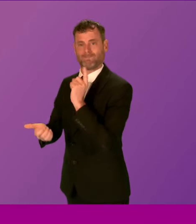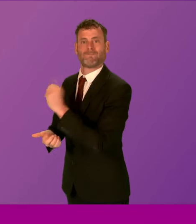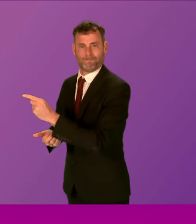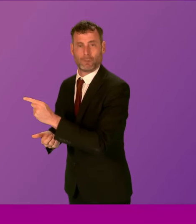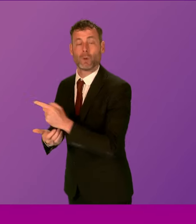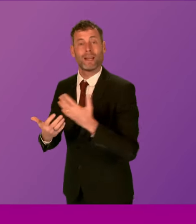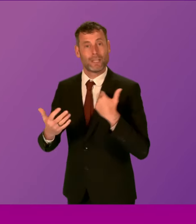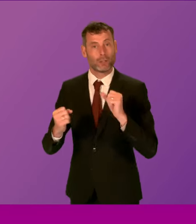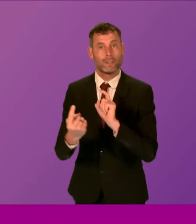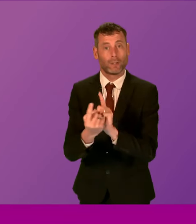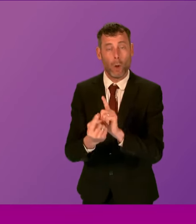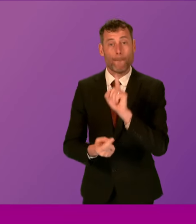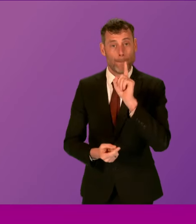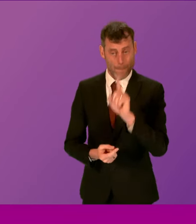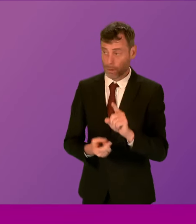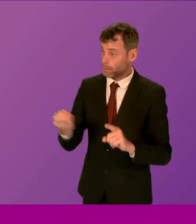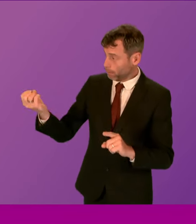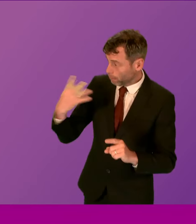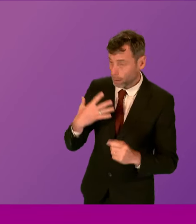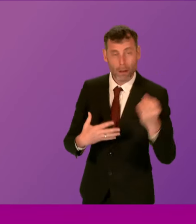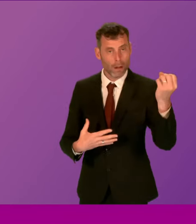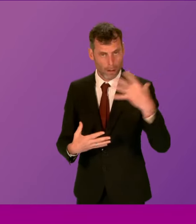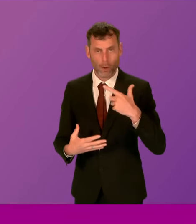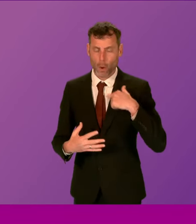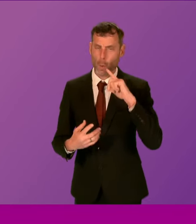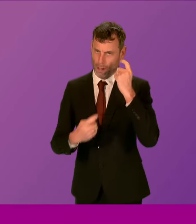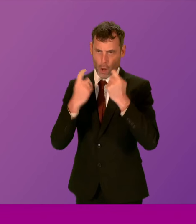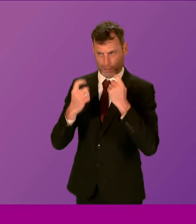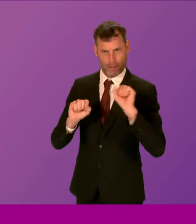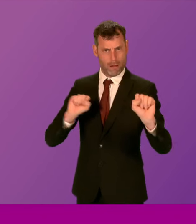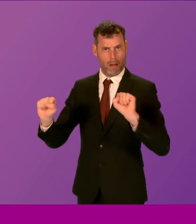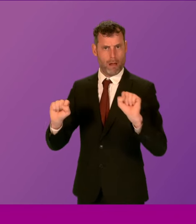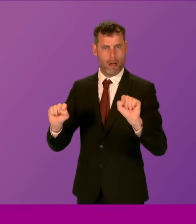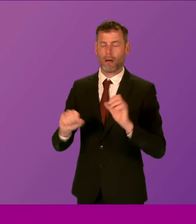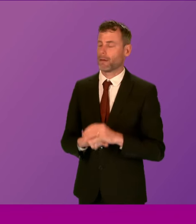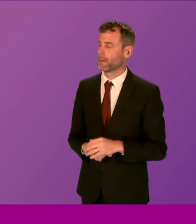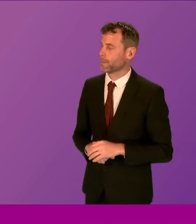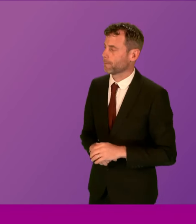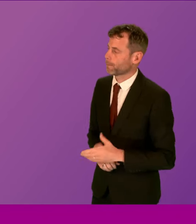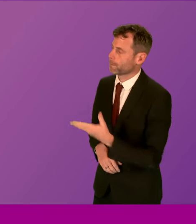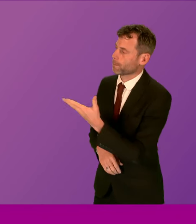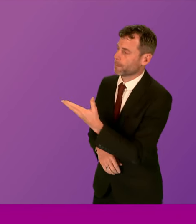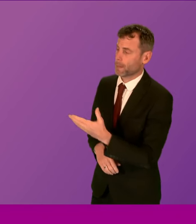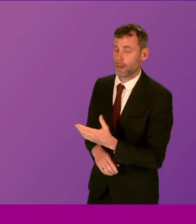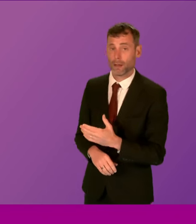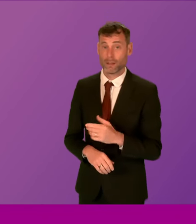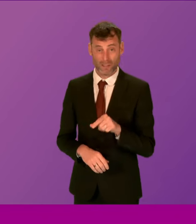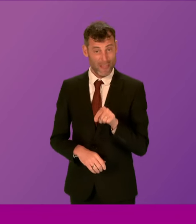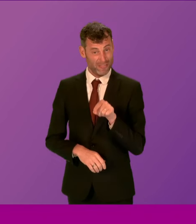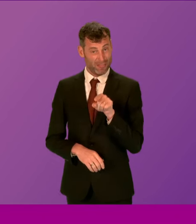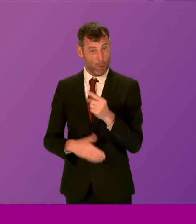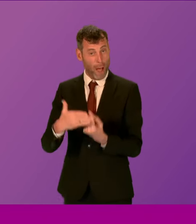have made some serious consideration. Anna Sarwar. There are many troubling issues with this case. Misogyny,